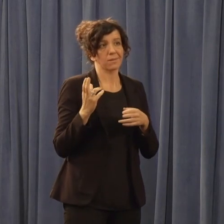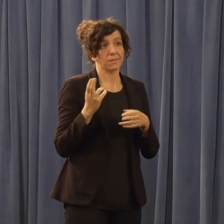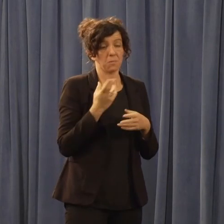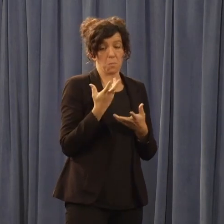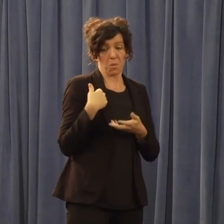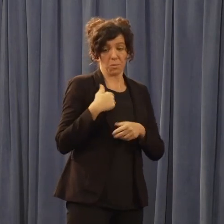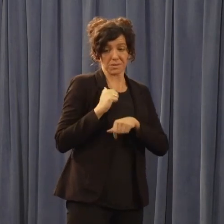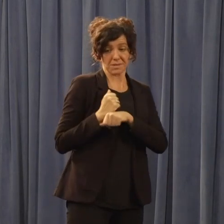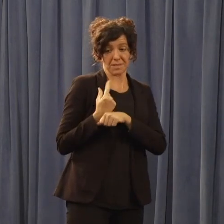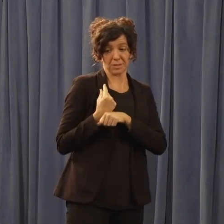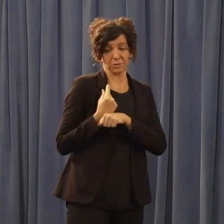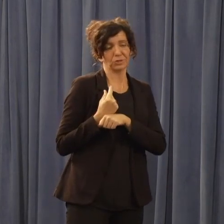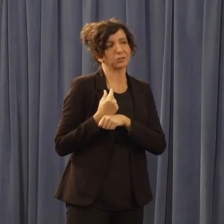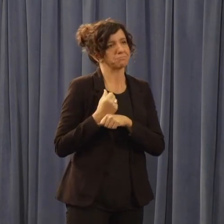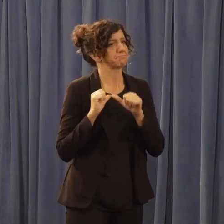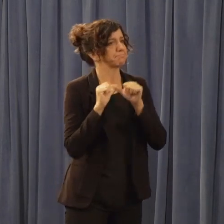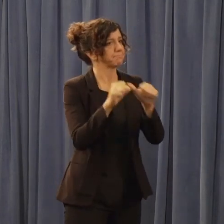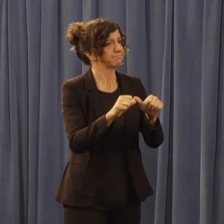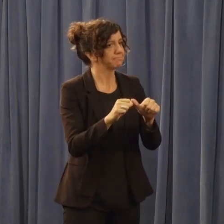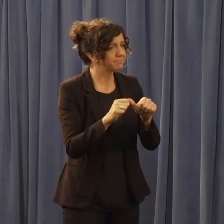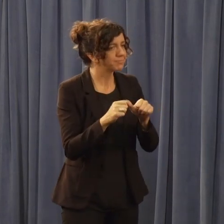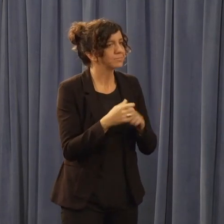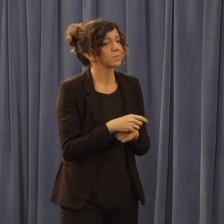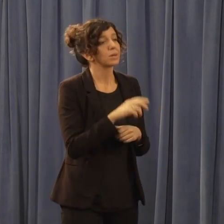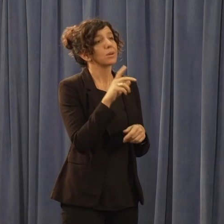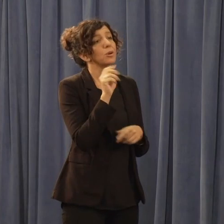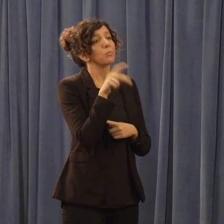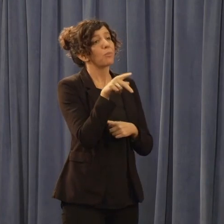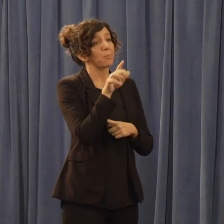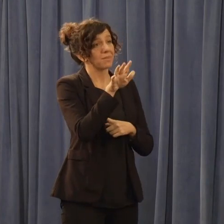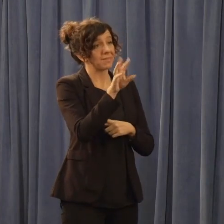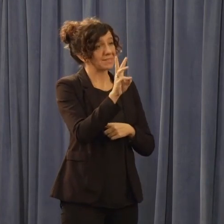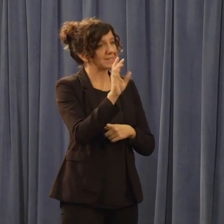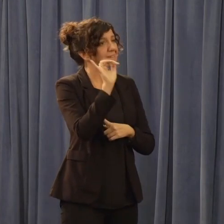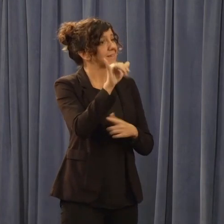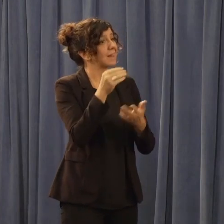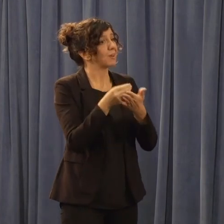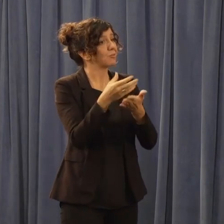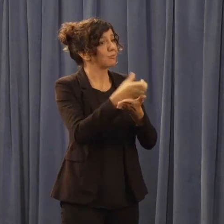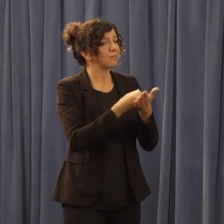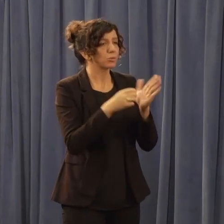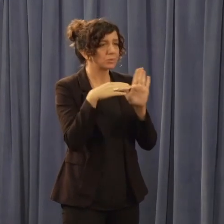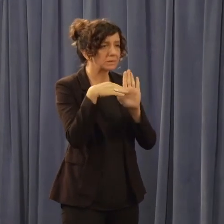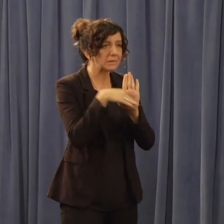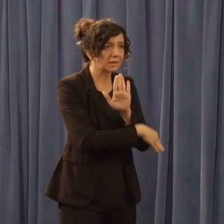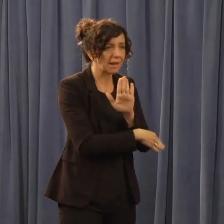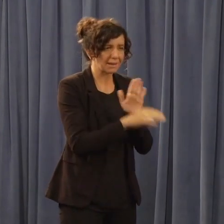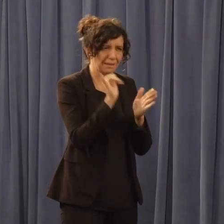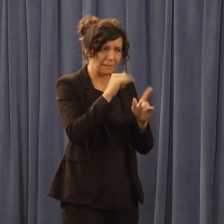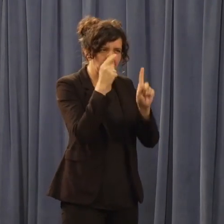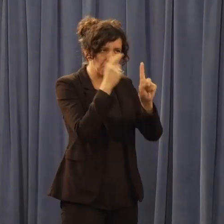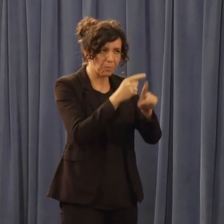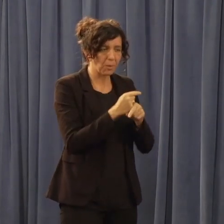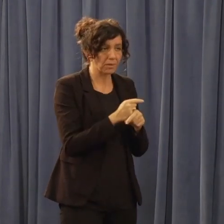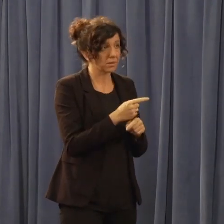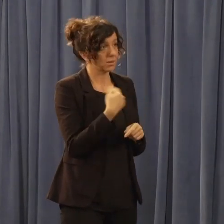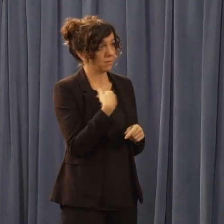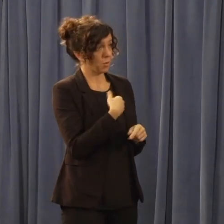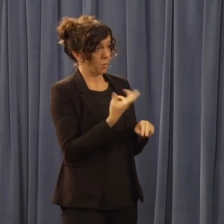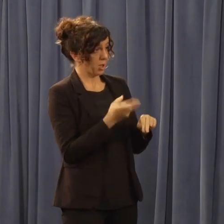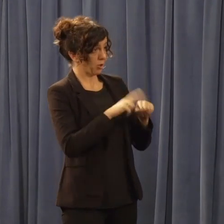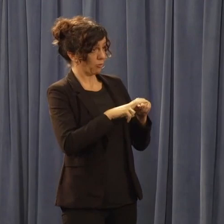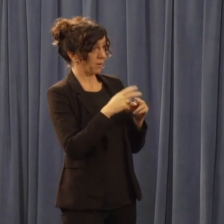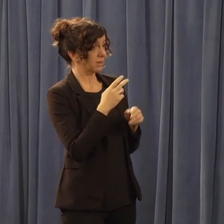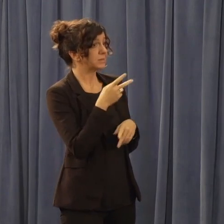that are interested, Prop 656 is a declining revenue source. That's the whole point. You want to increase tobacco taxes. The idea is to